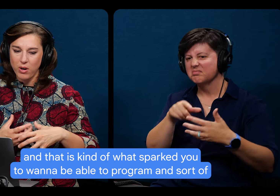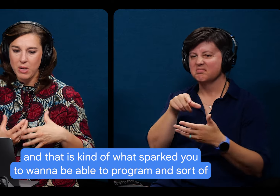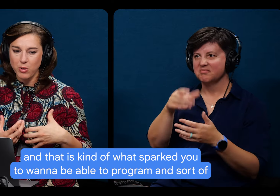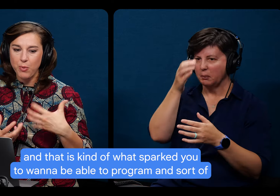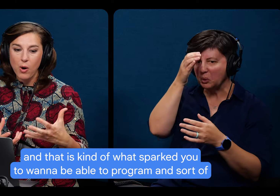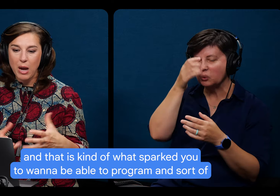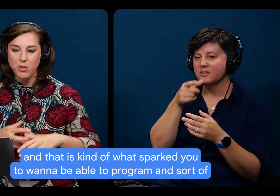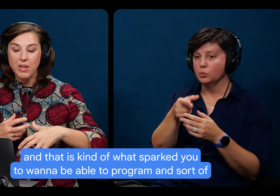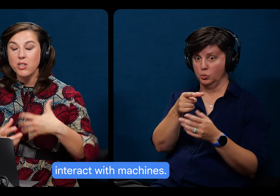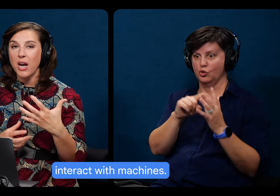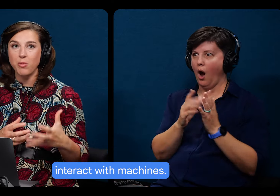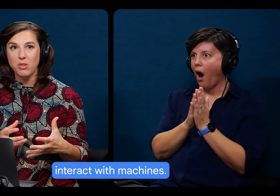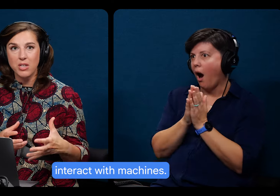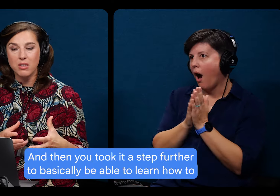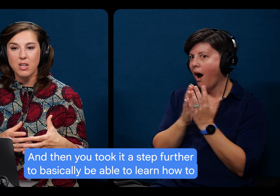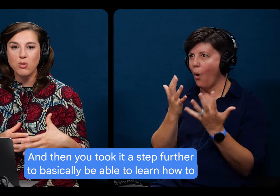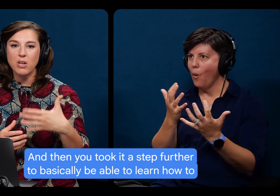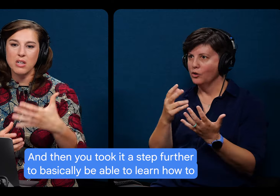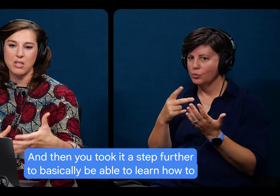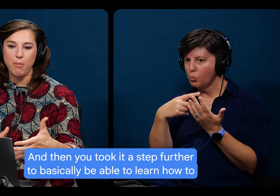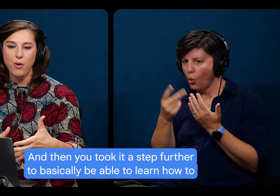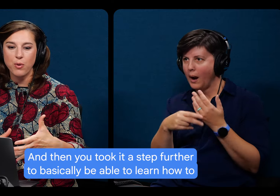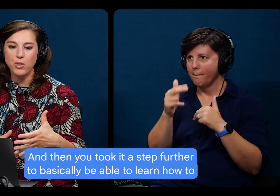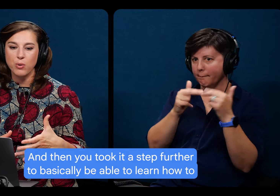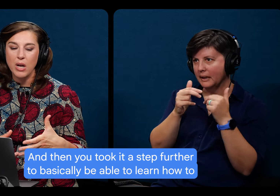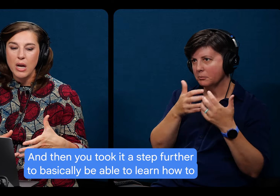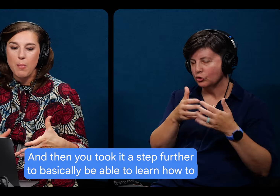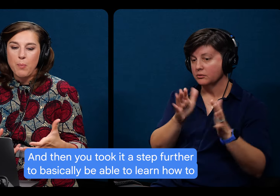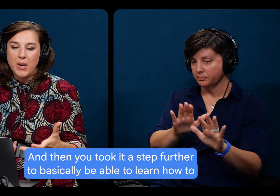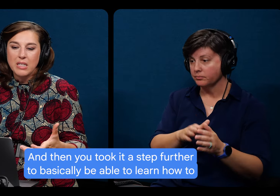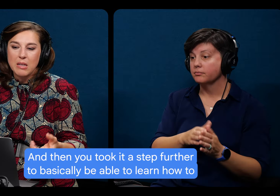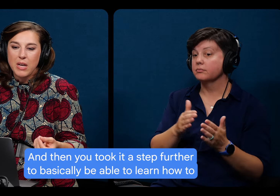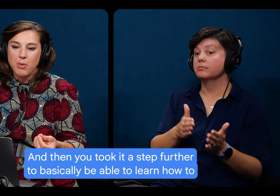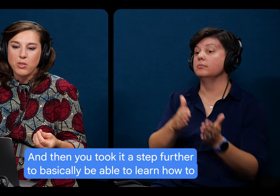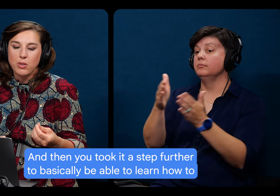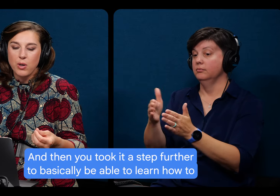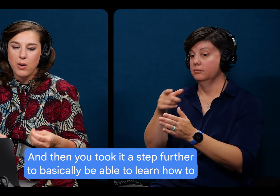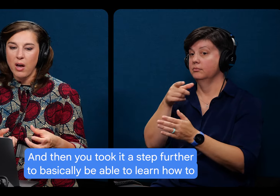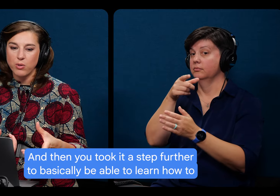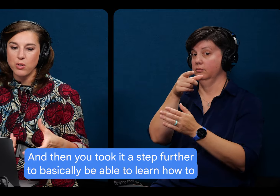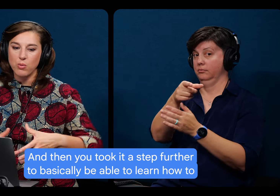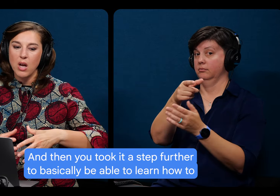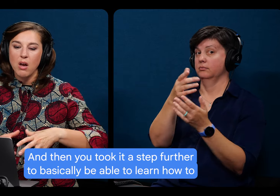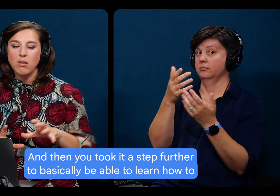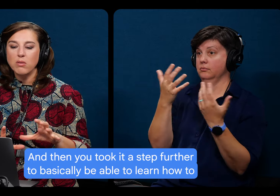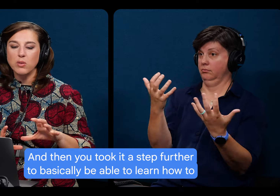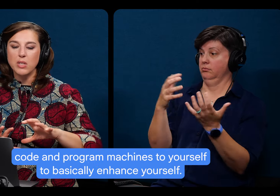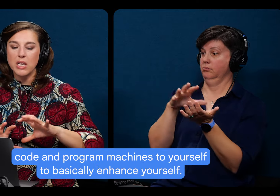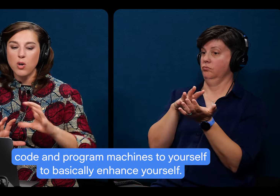you to want to be able to program and sort of interact with machines. And then you took it a step further to basically be able to learn how to